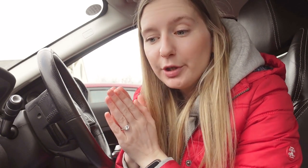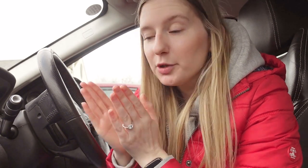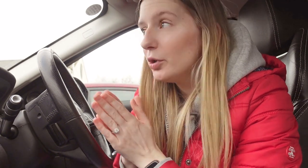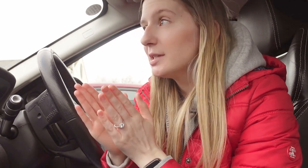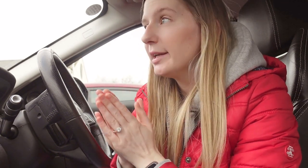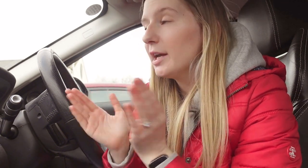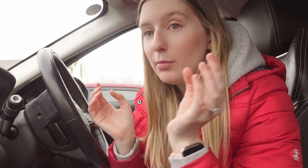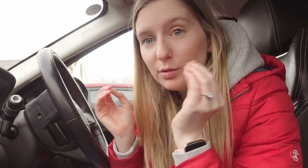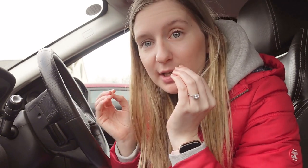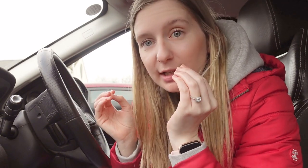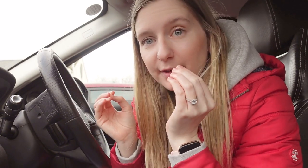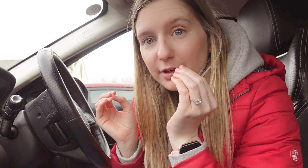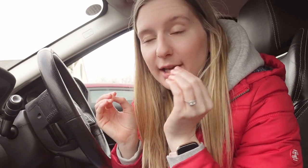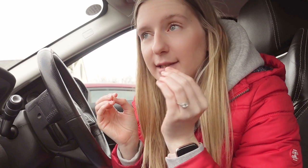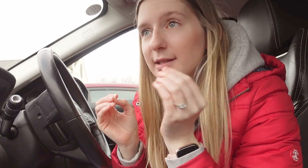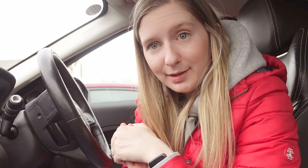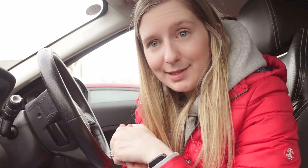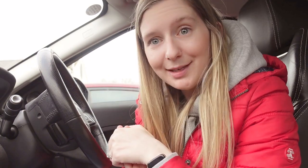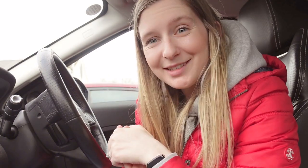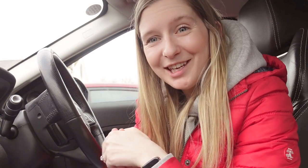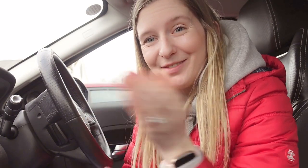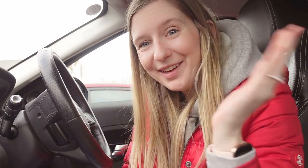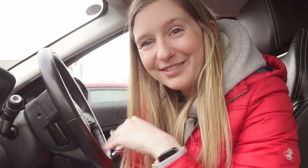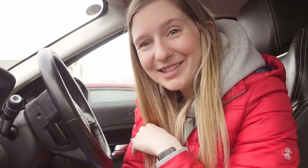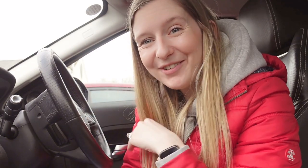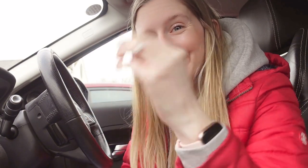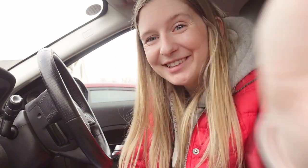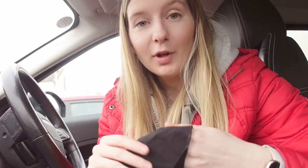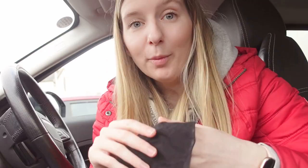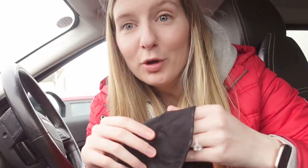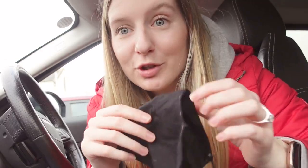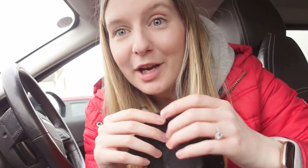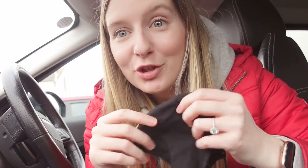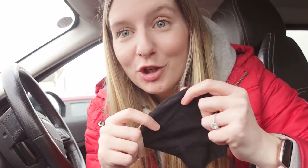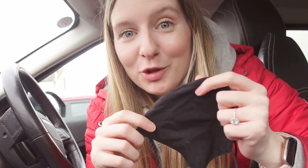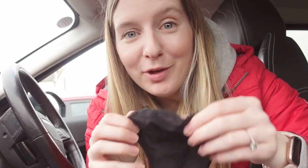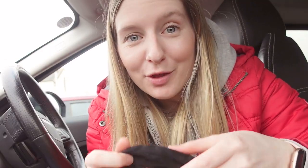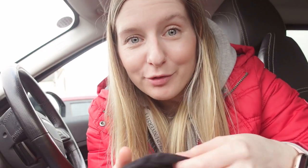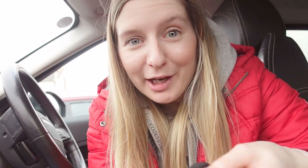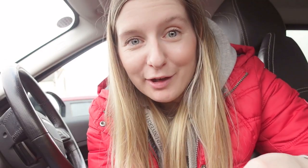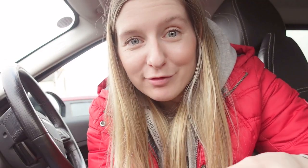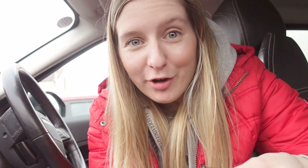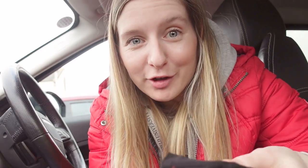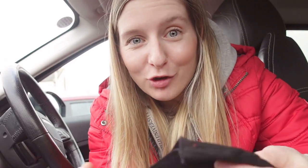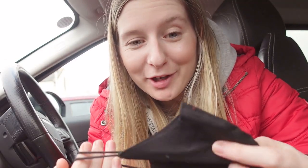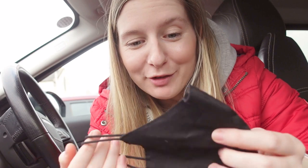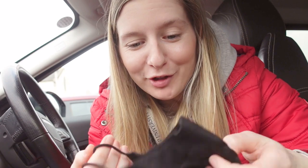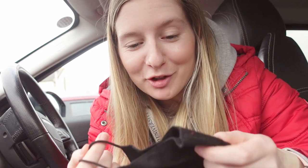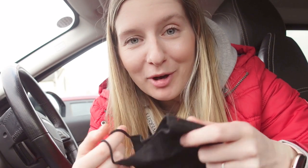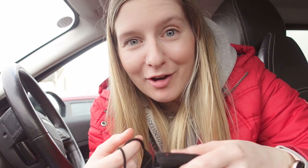you guys what it's like getting molds taken for hearing aids let's see I'll take you with me let's go oh my gosh I can show you another really fun and not inconvenient part